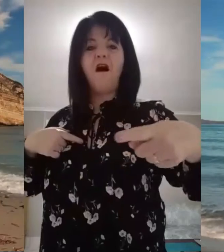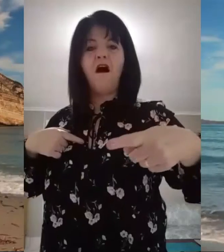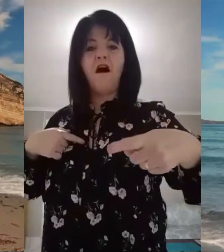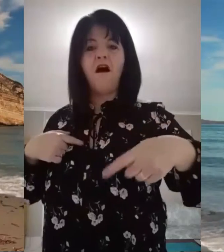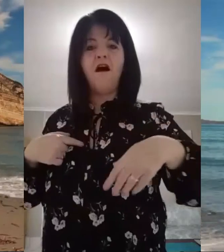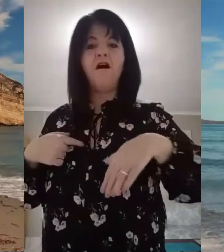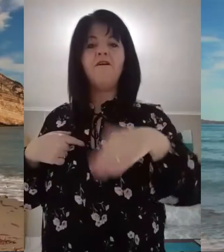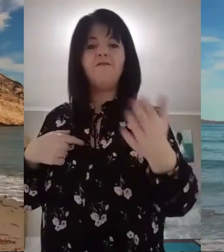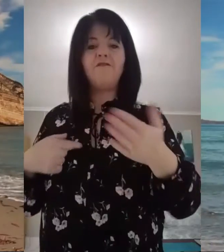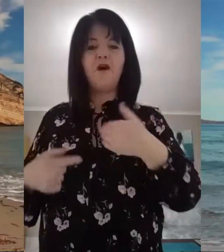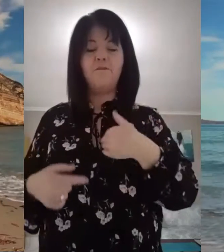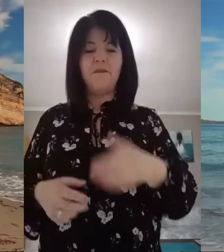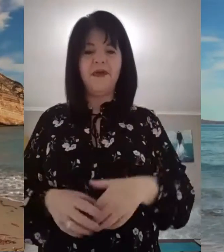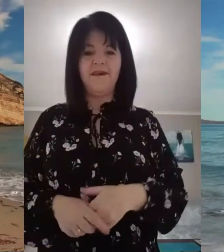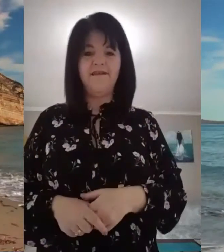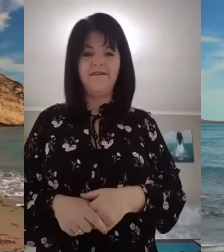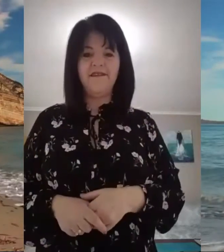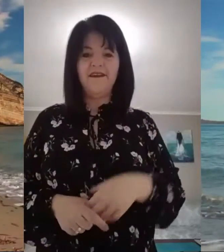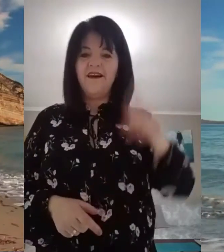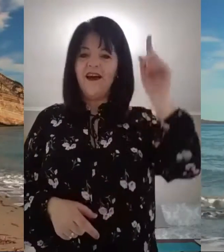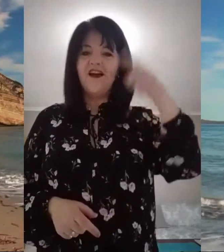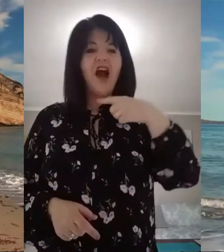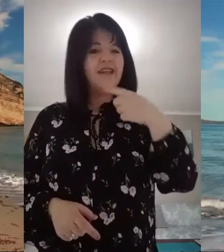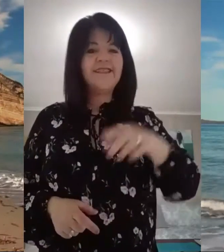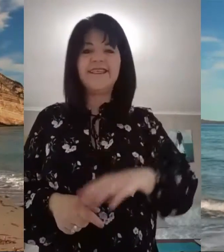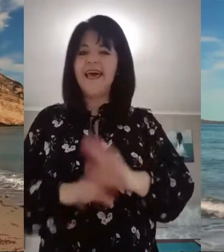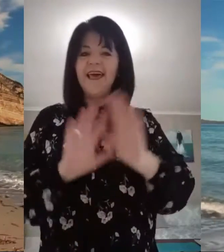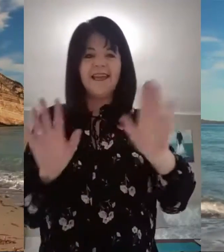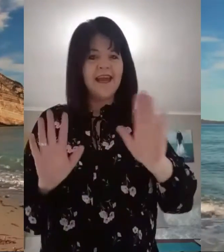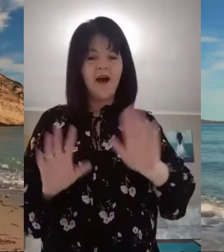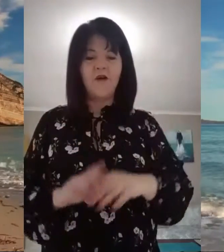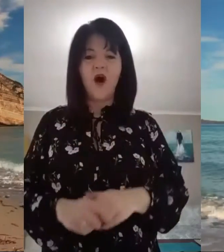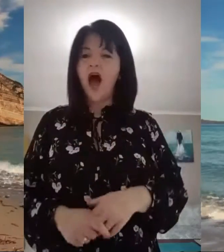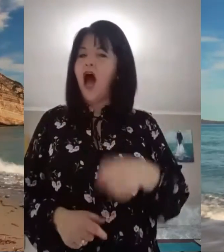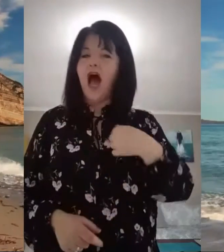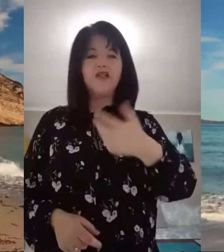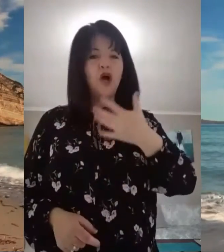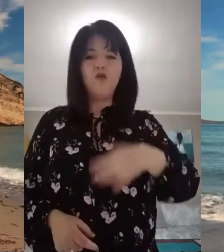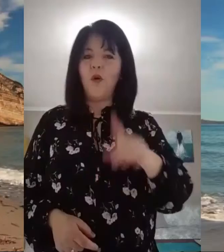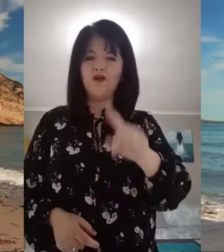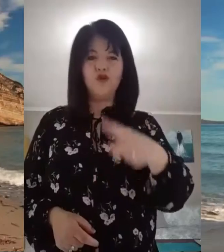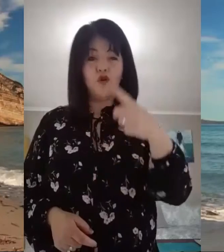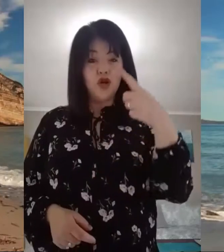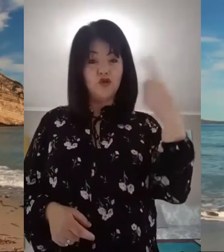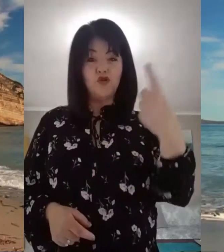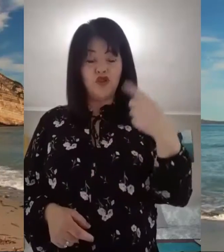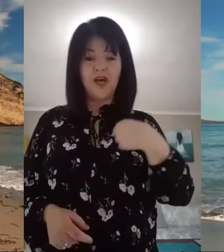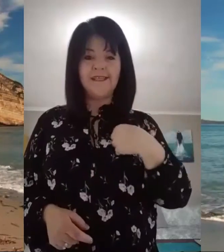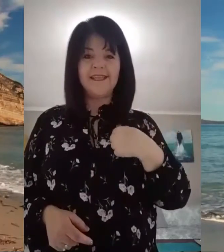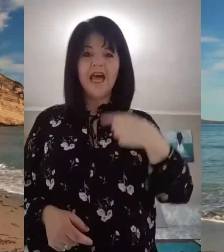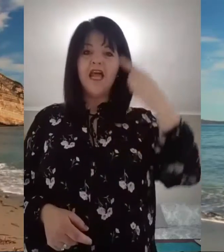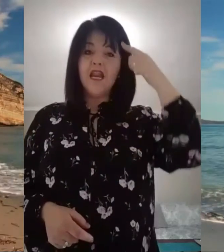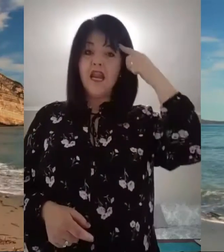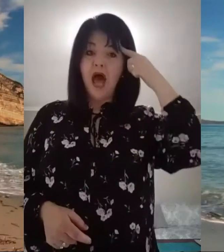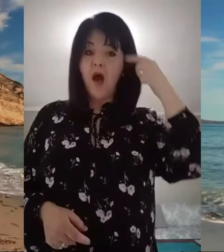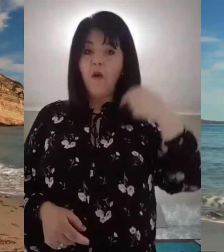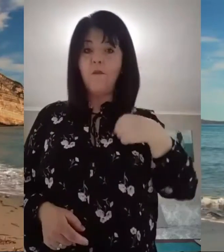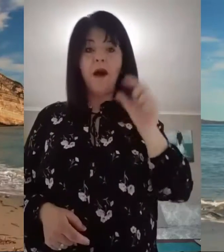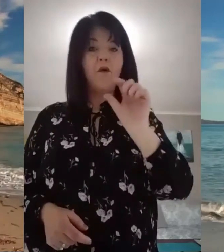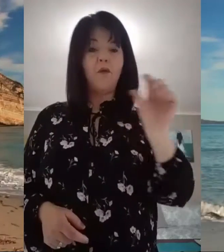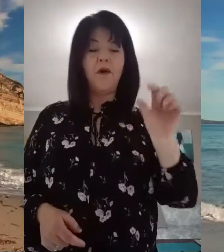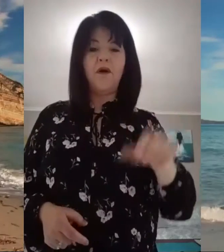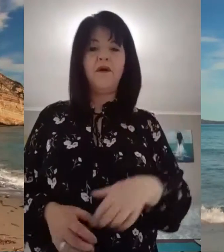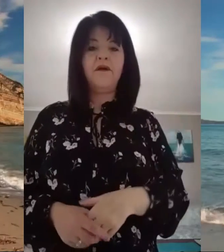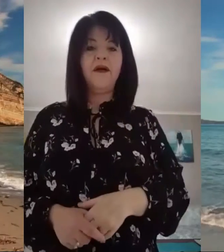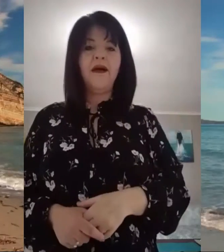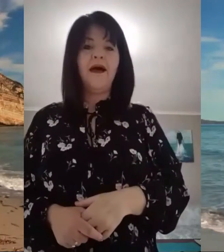far from me. God is saying, no, I don't want you to just know